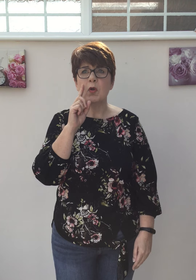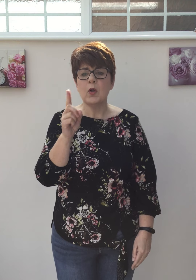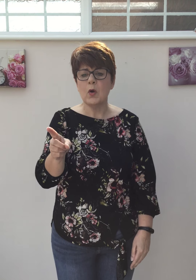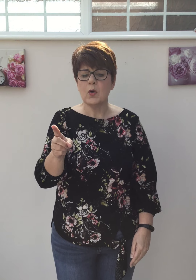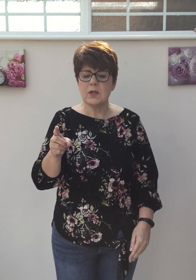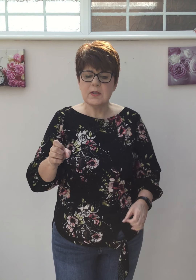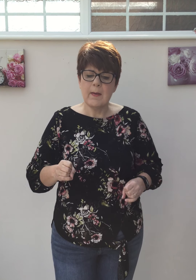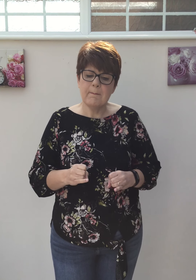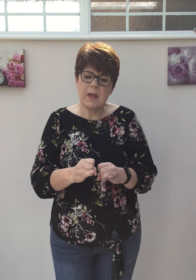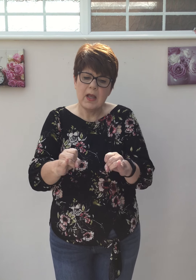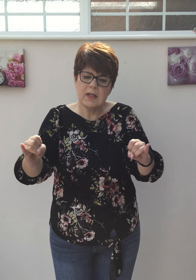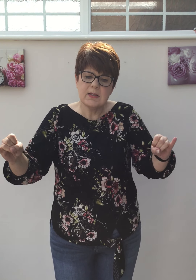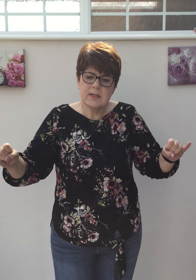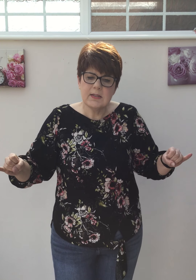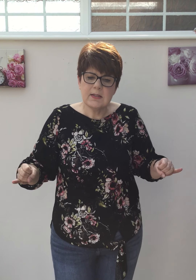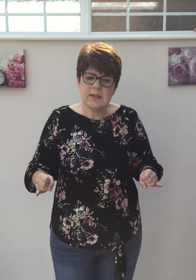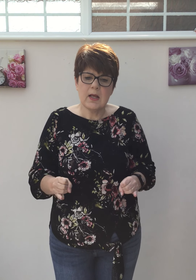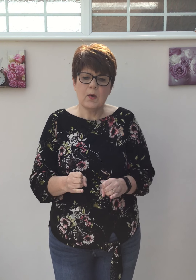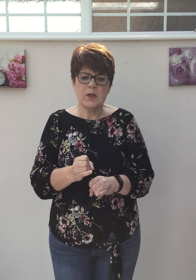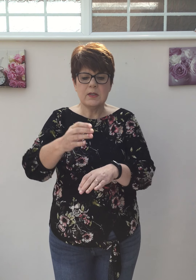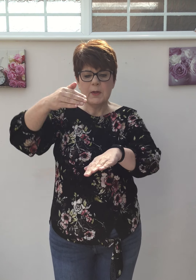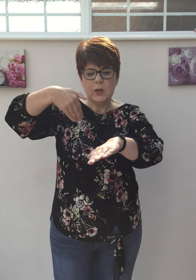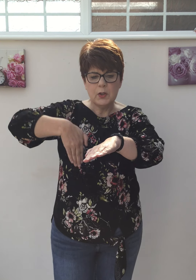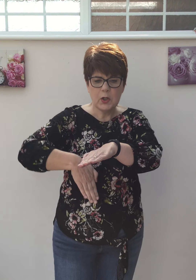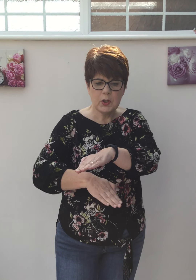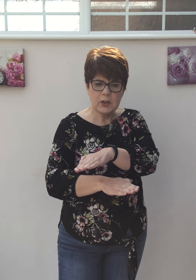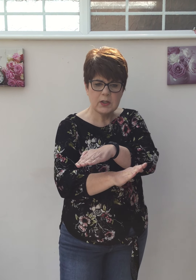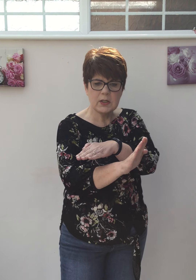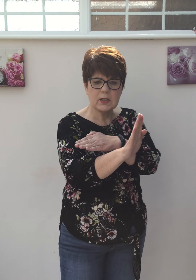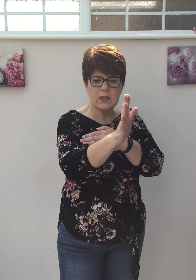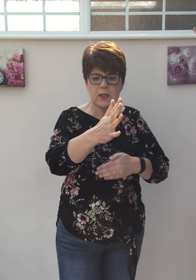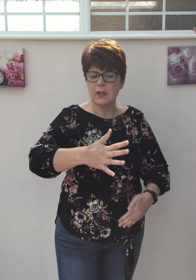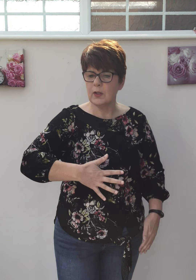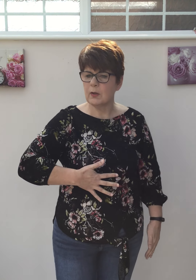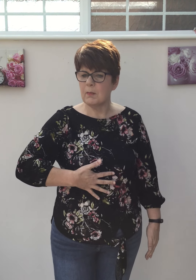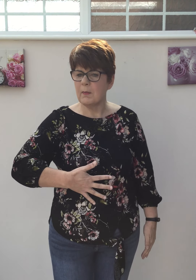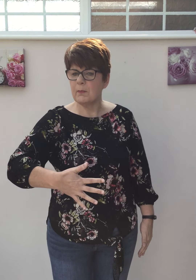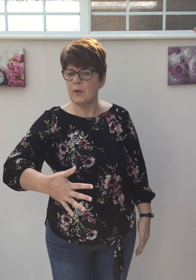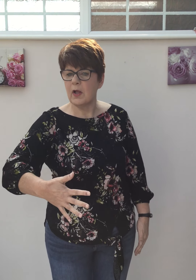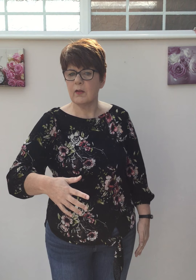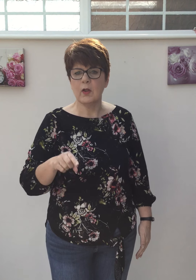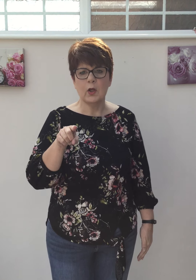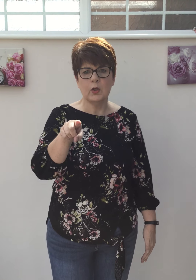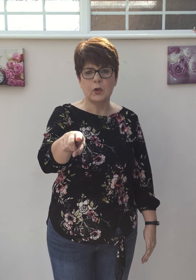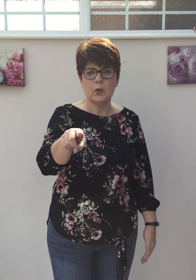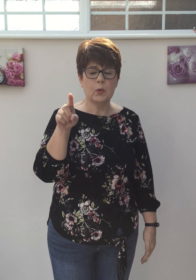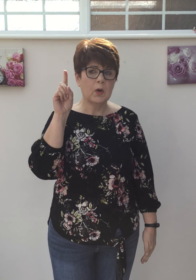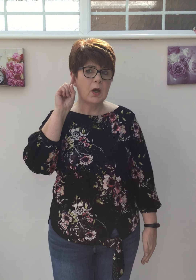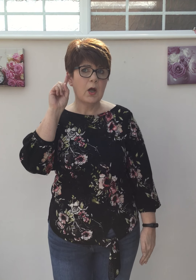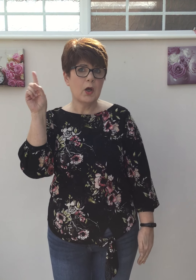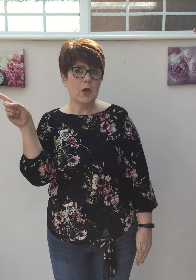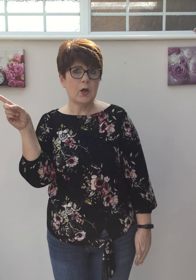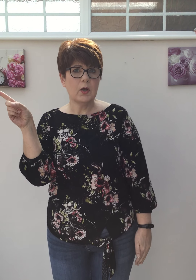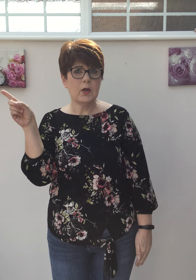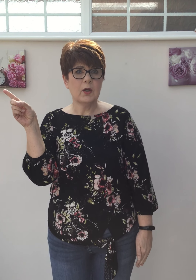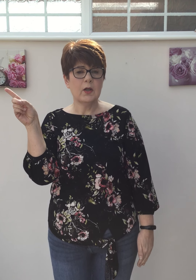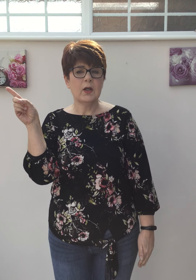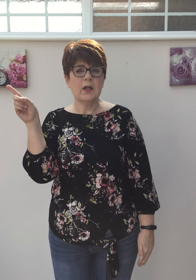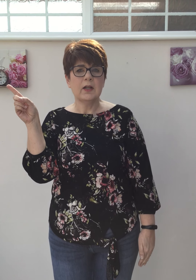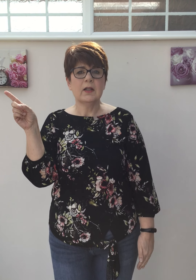looked a mess I whispered underneath my breath But you heard it